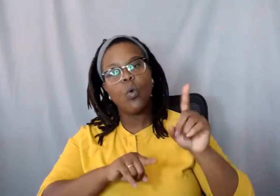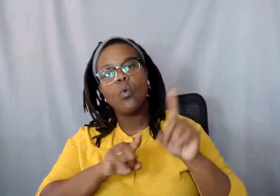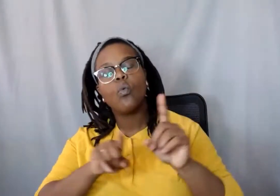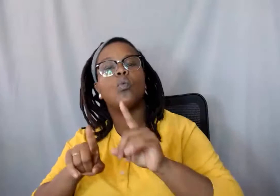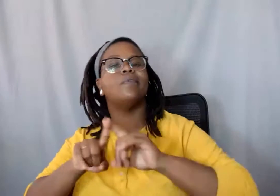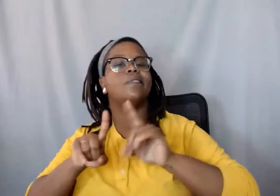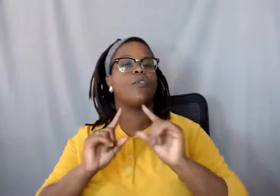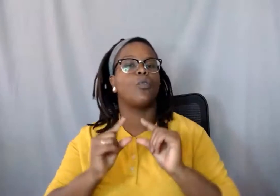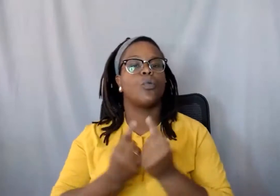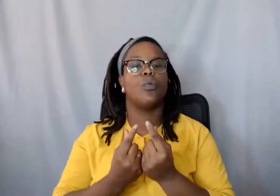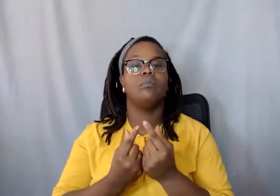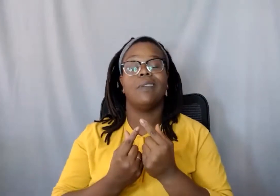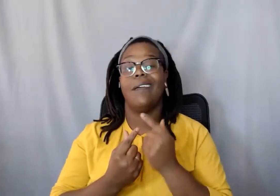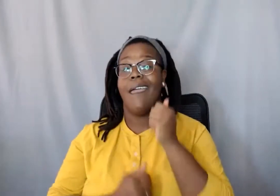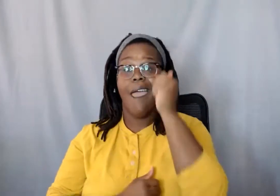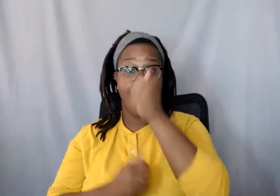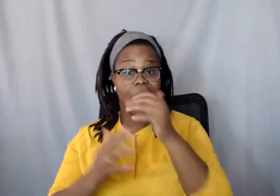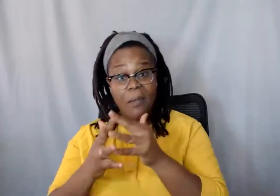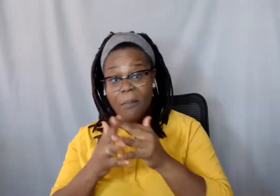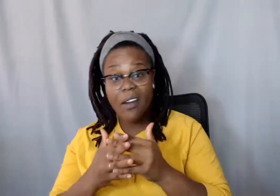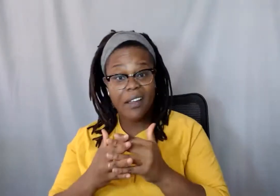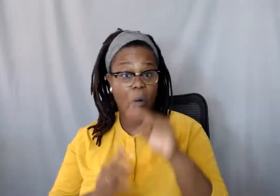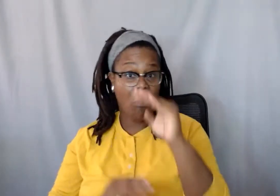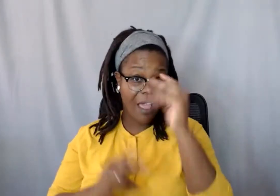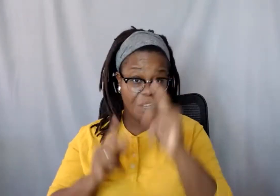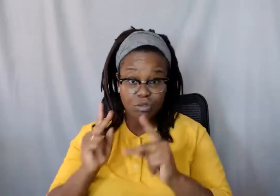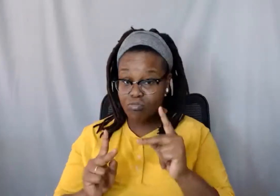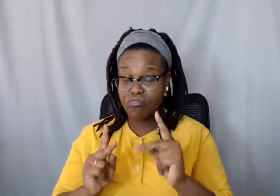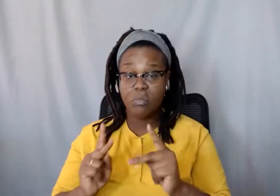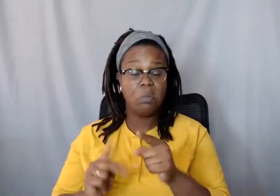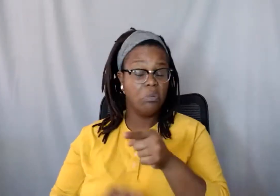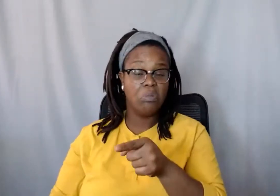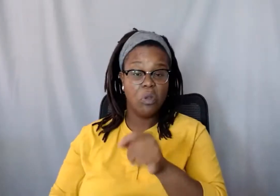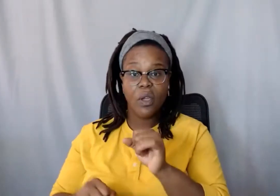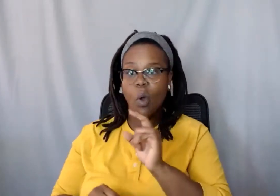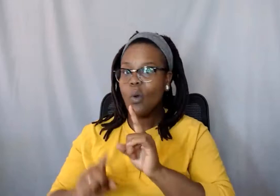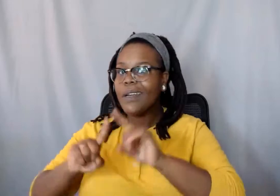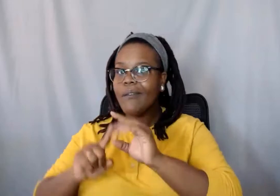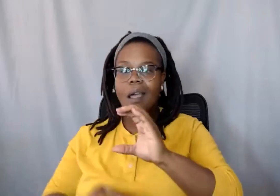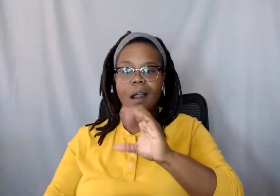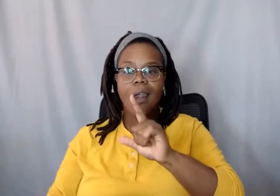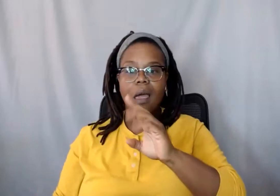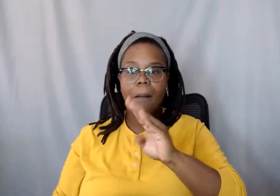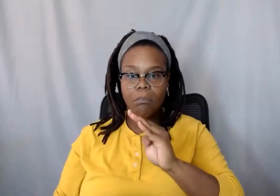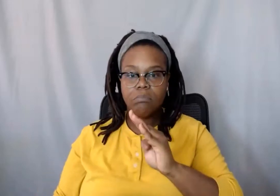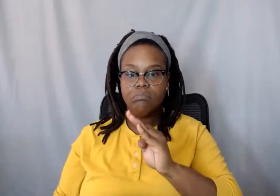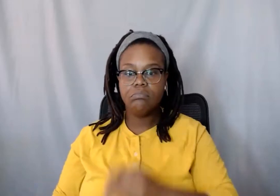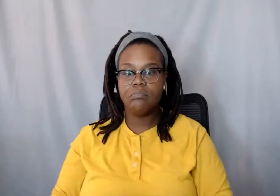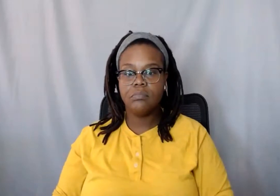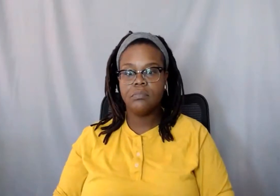to learn about African Americans, African students, can look at your African students. There different clubs on campus that are, that